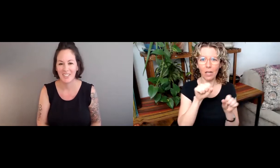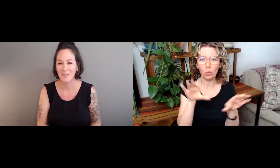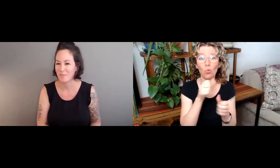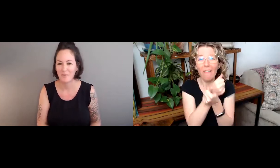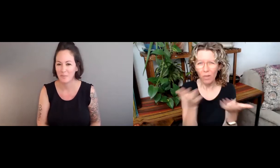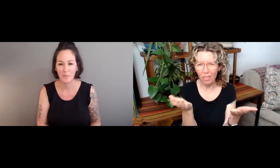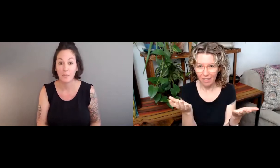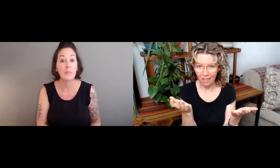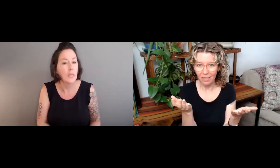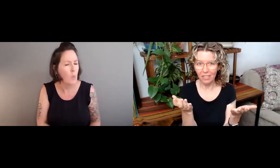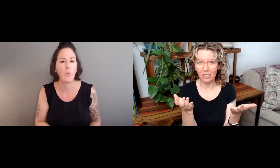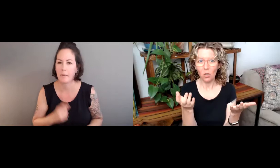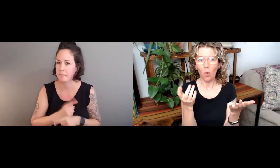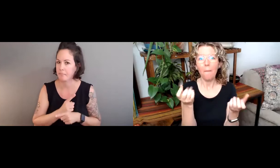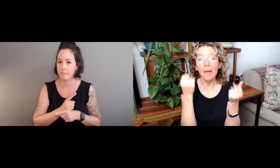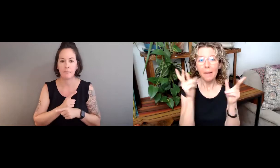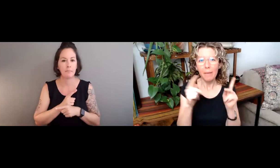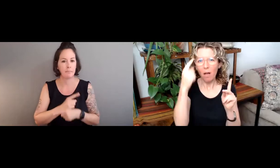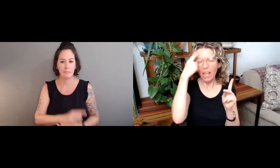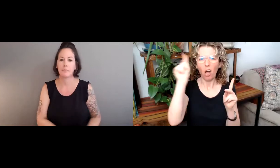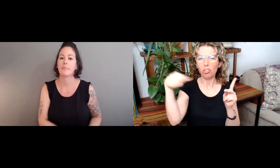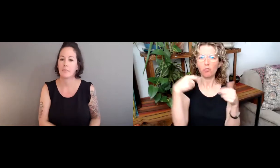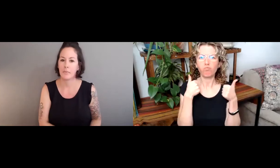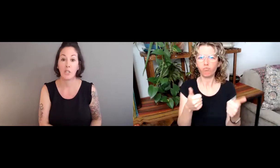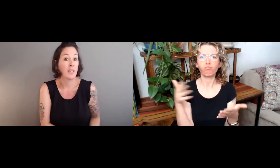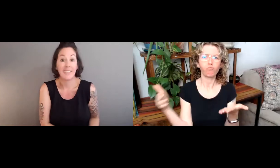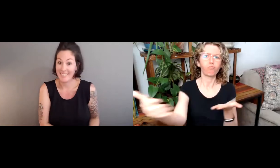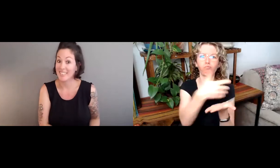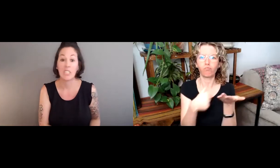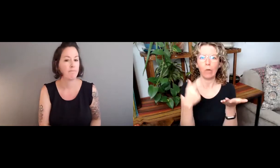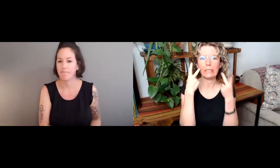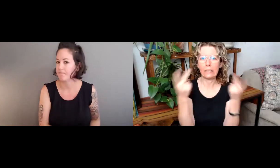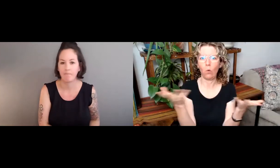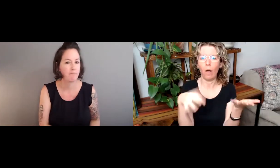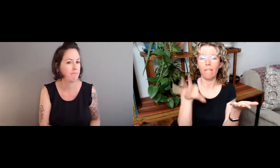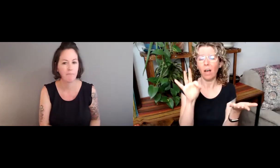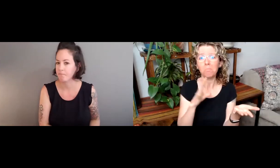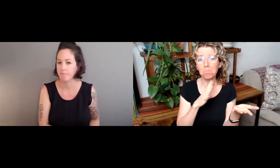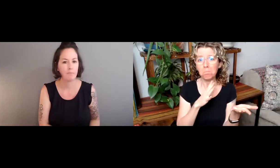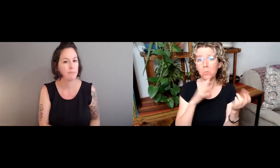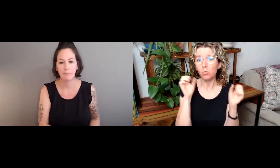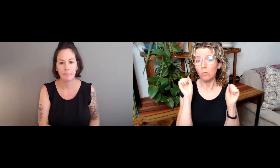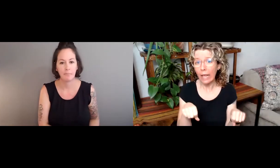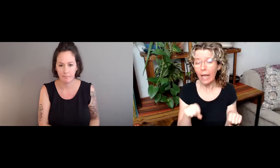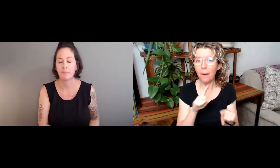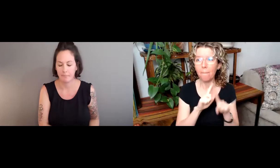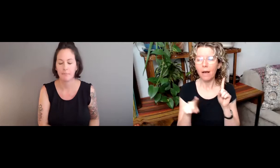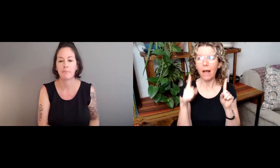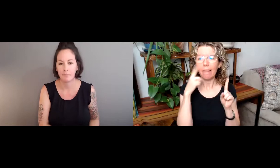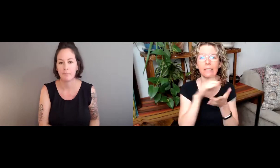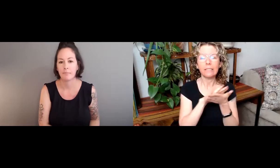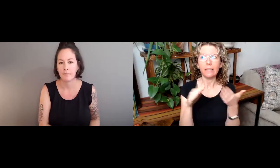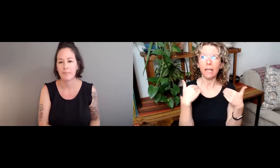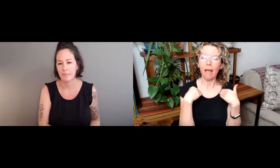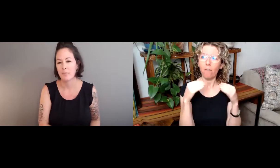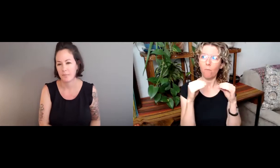a pile of data that you can do everything with. Your data collection should just be specific. Some people just do